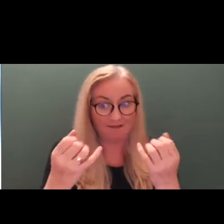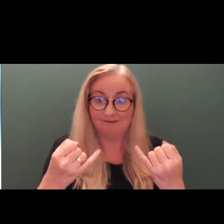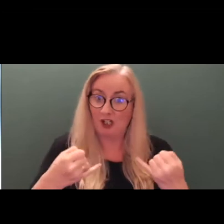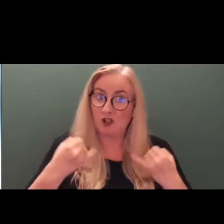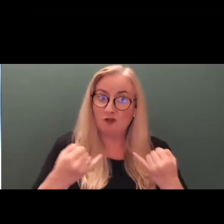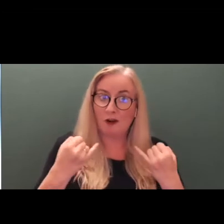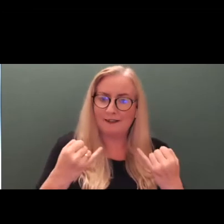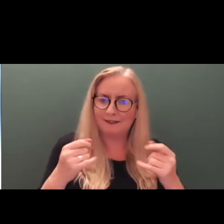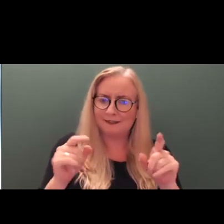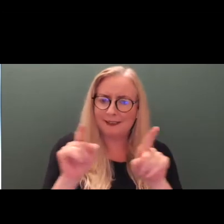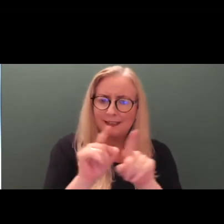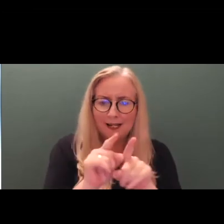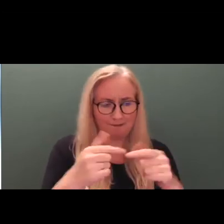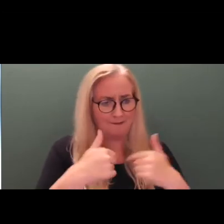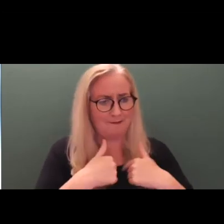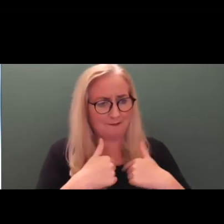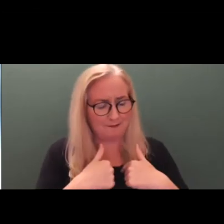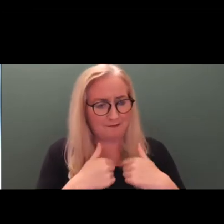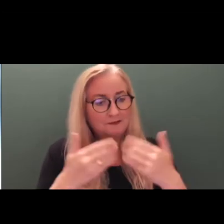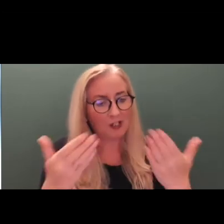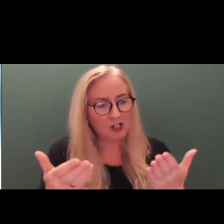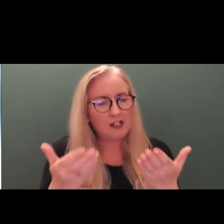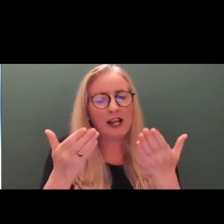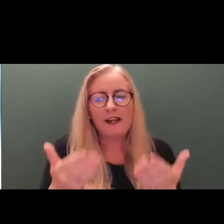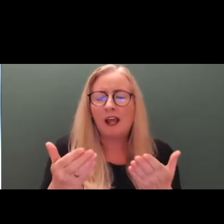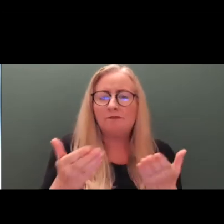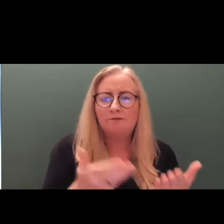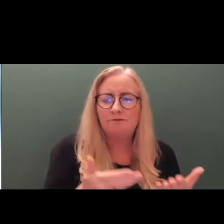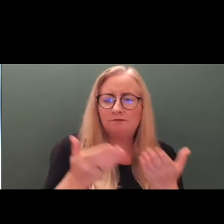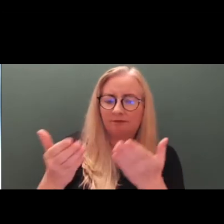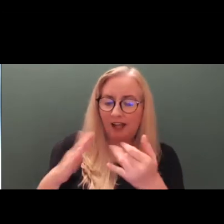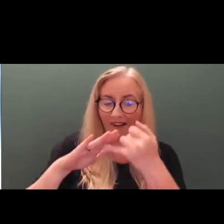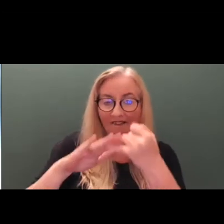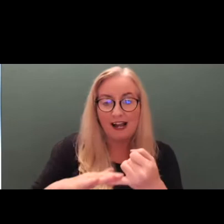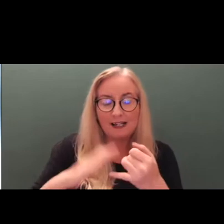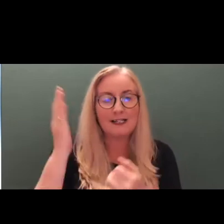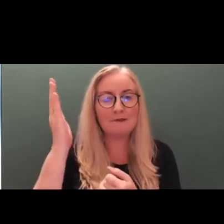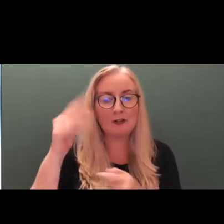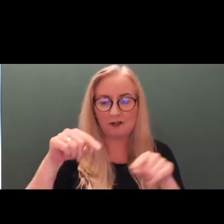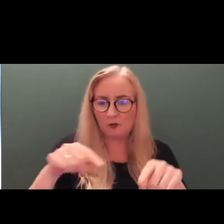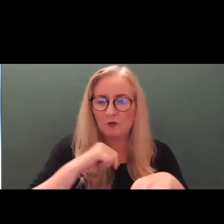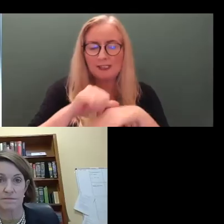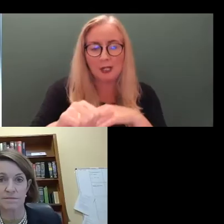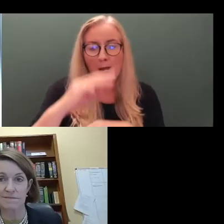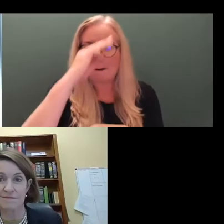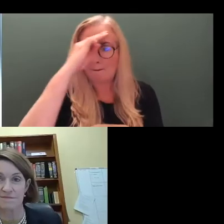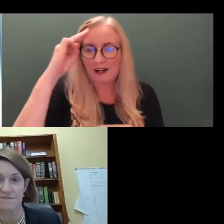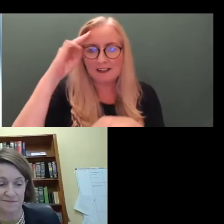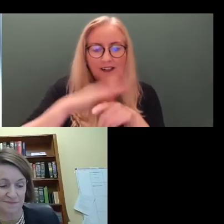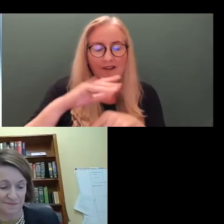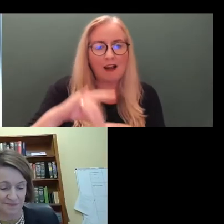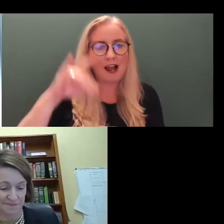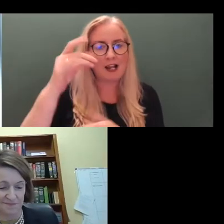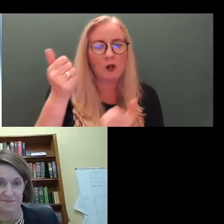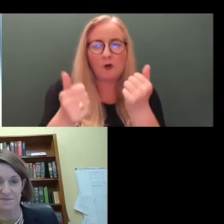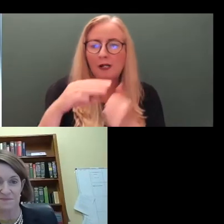to the same extent I have. So I'm now going to hand over to our final speaker of the day, the President of the High Court, Miss